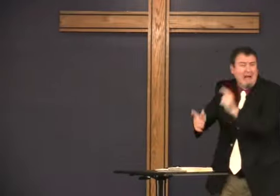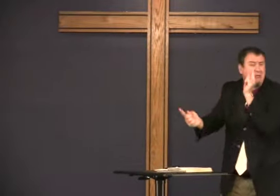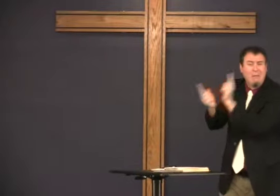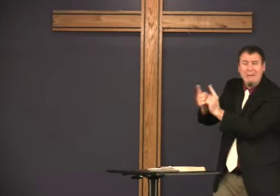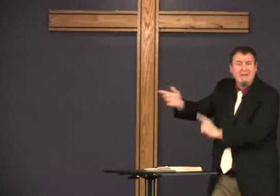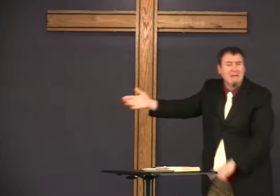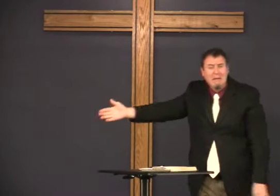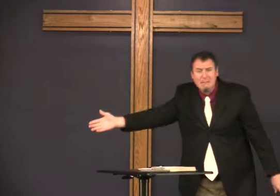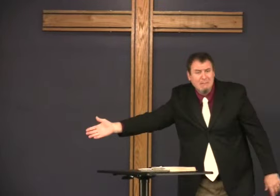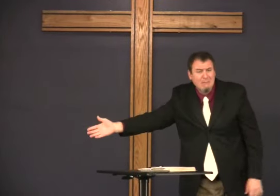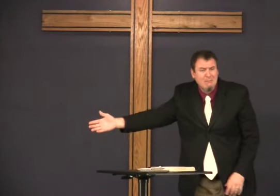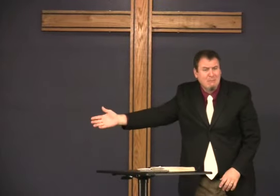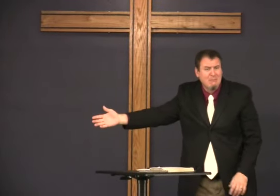the church he never met them